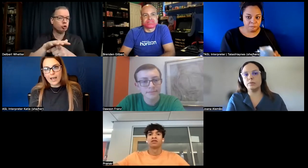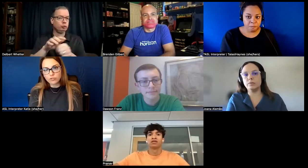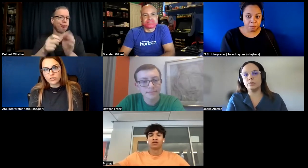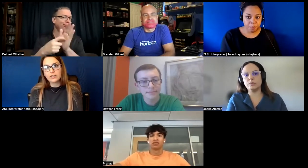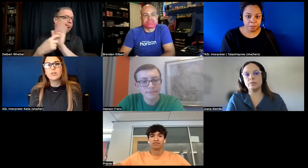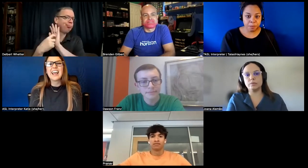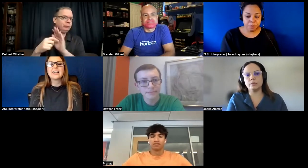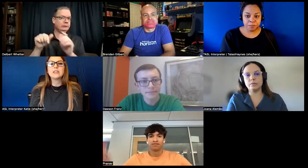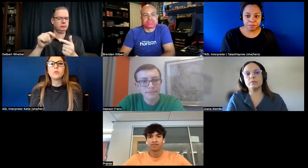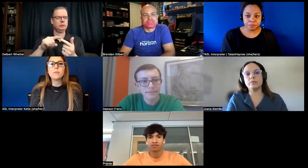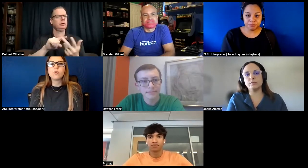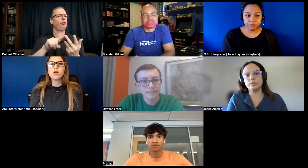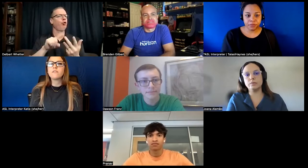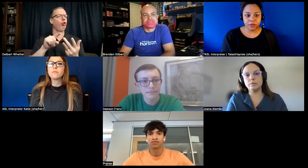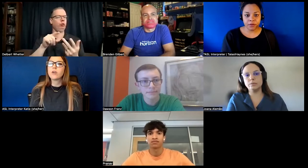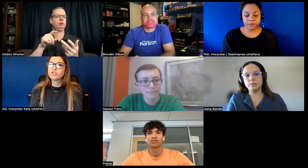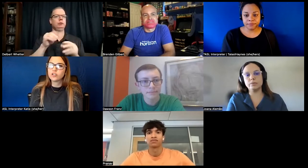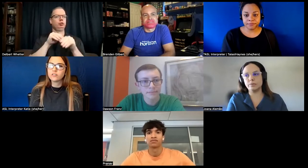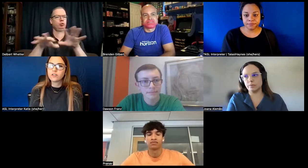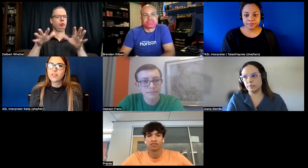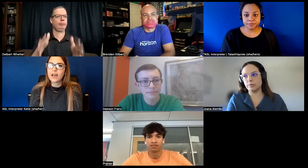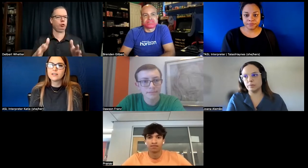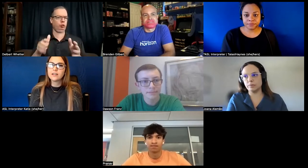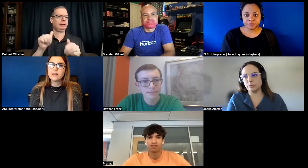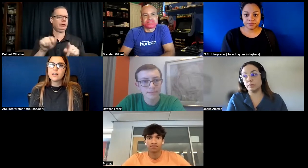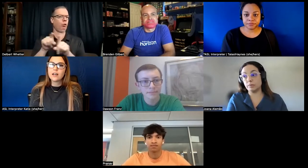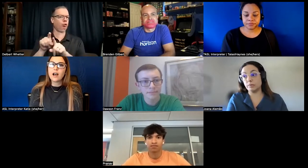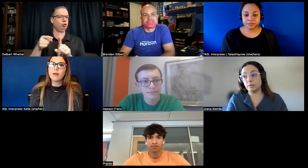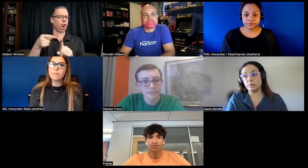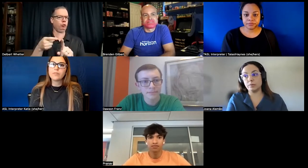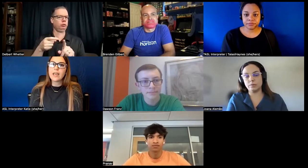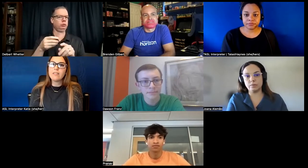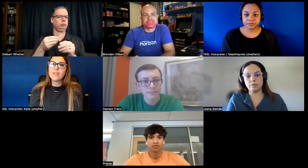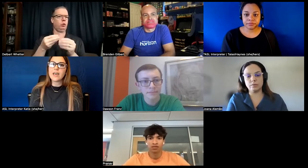captioning we can add a little bit more of a pressure for that um and then